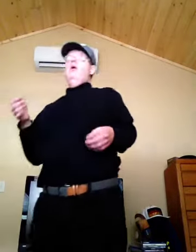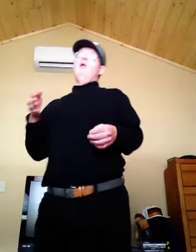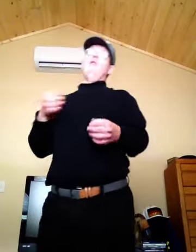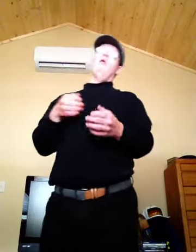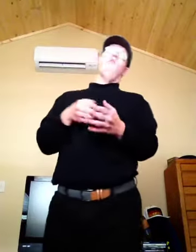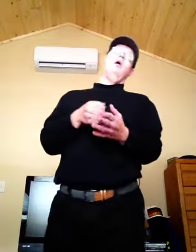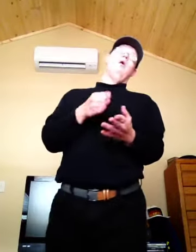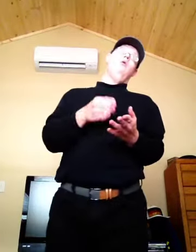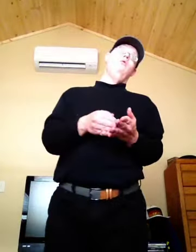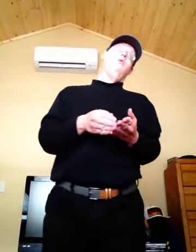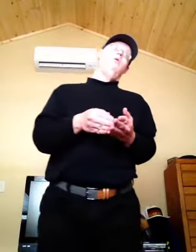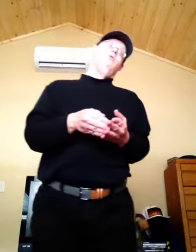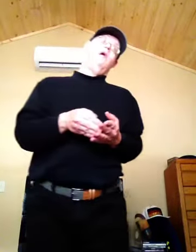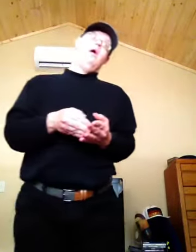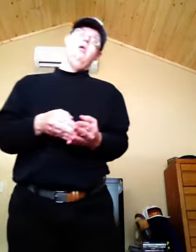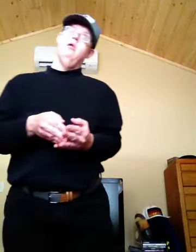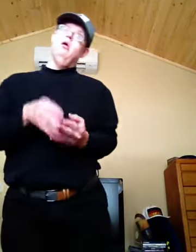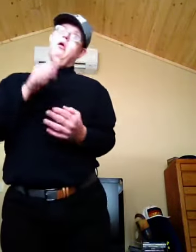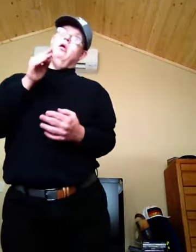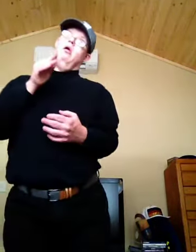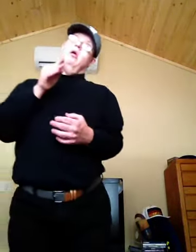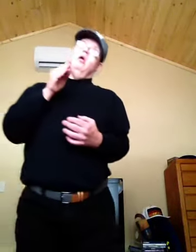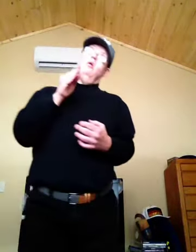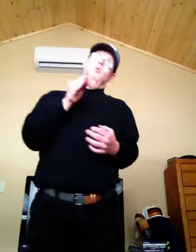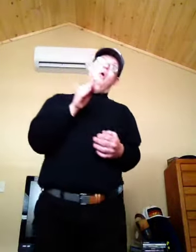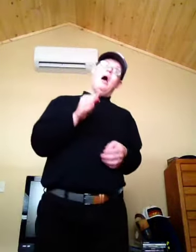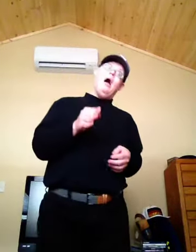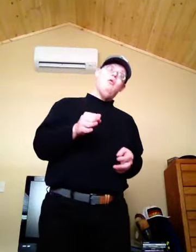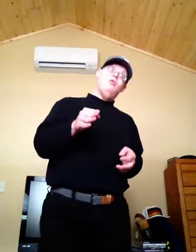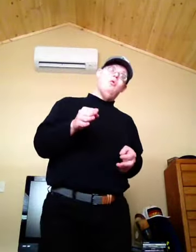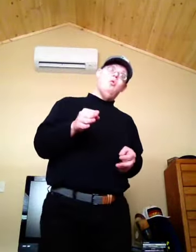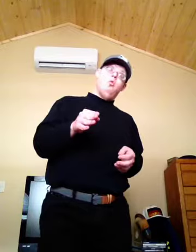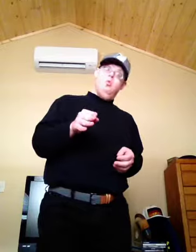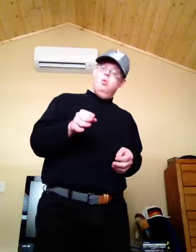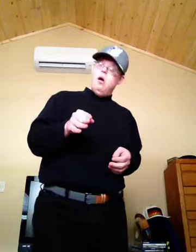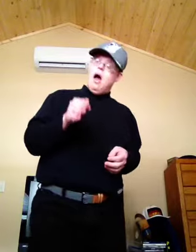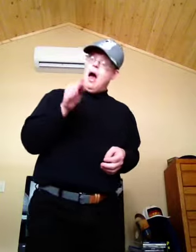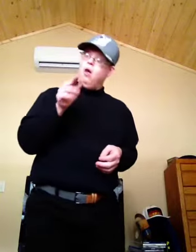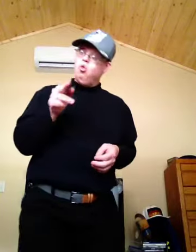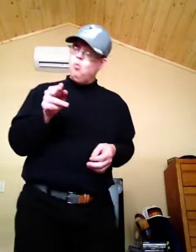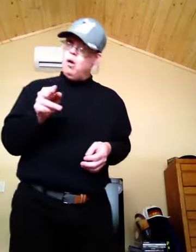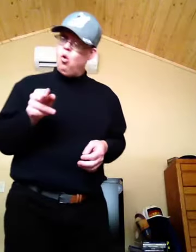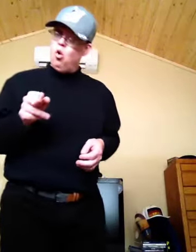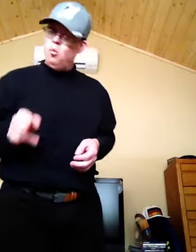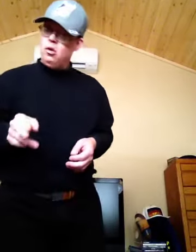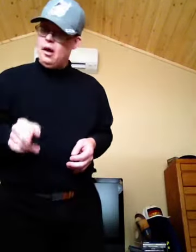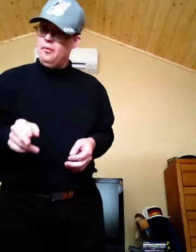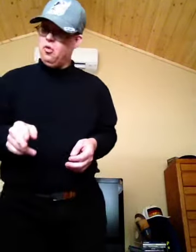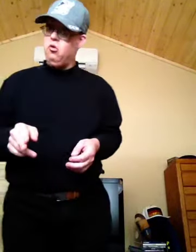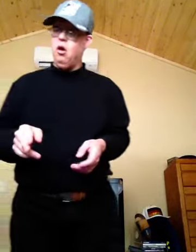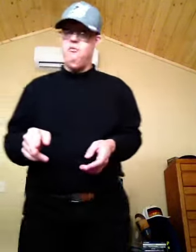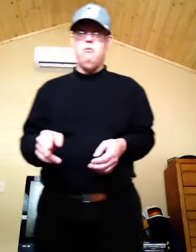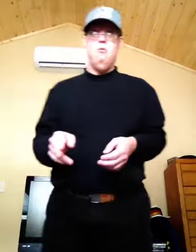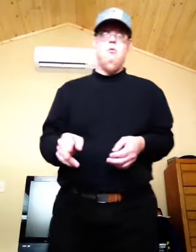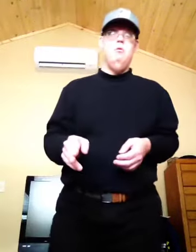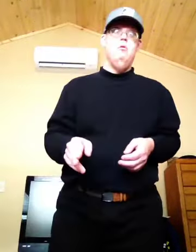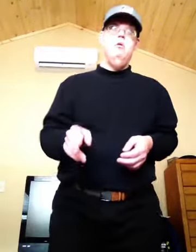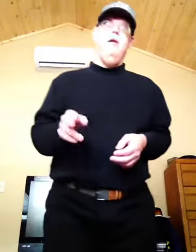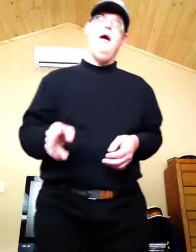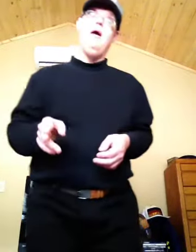That's why you need to understand. What I do. I do my homework on this stuff. Night.